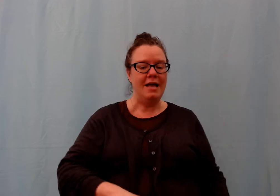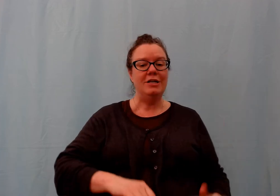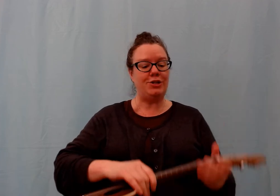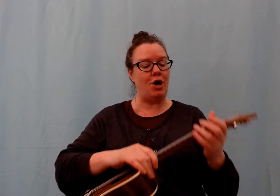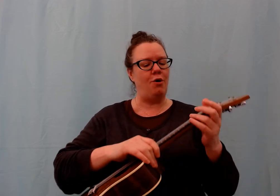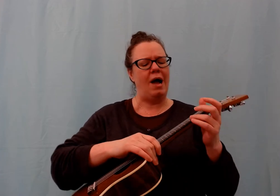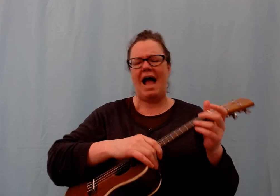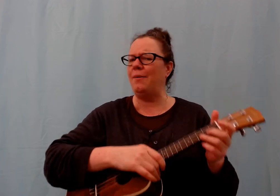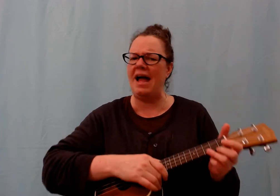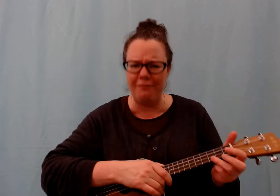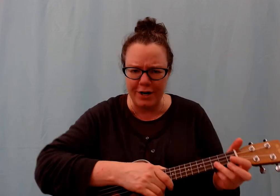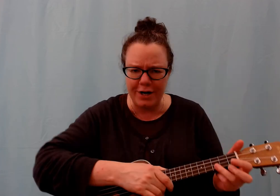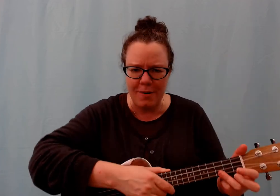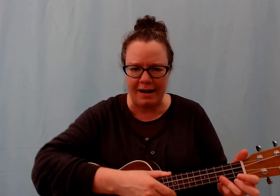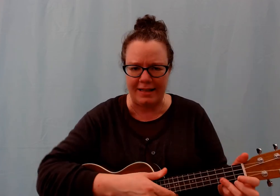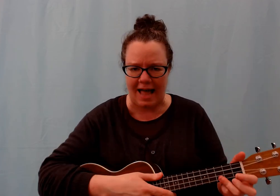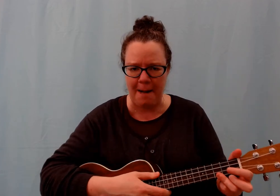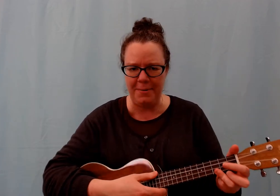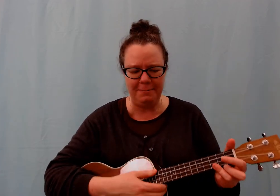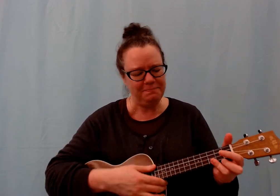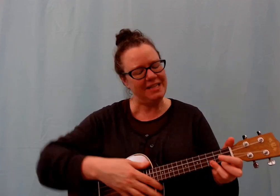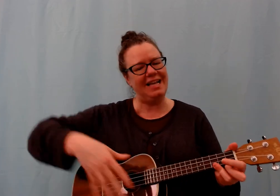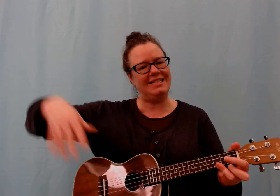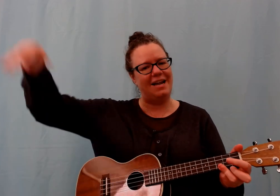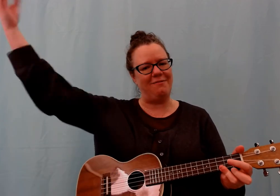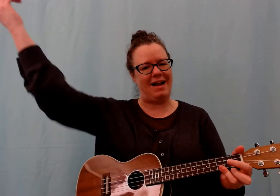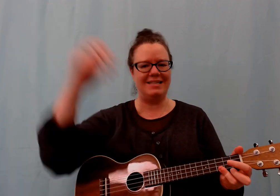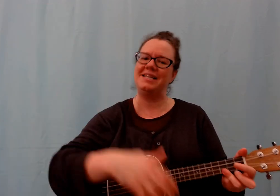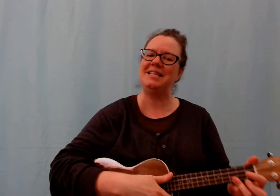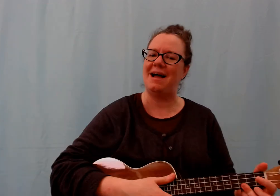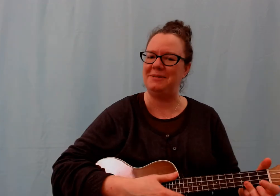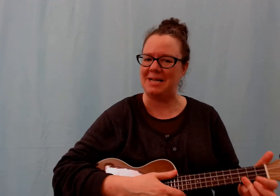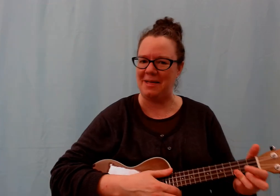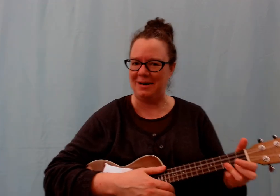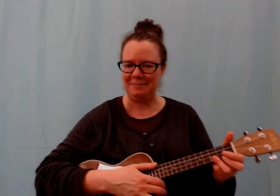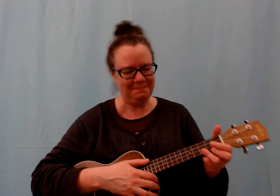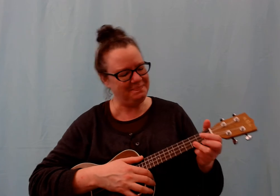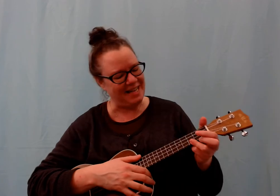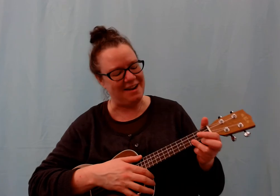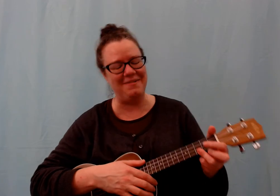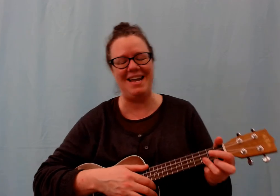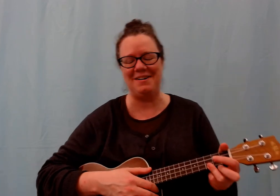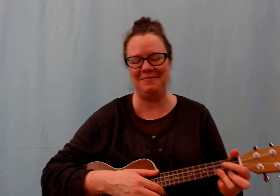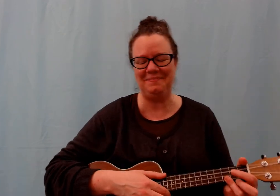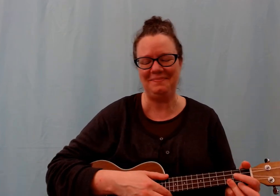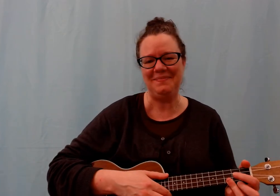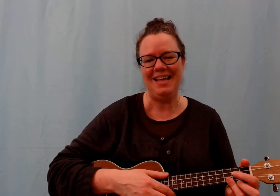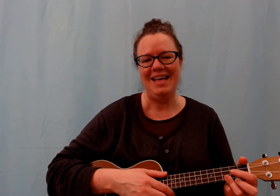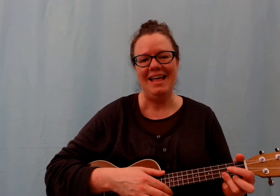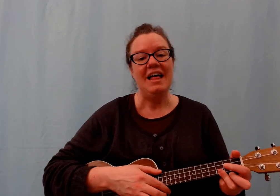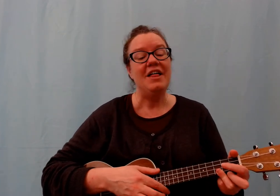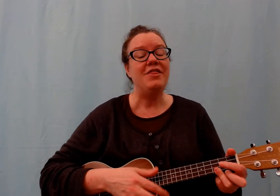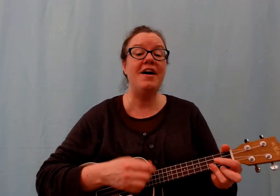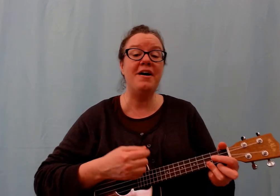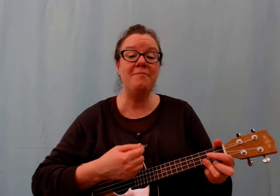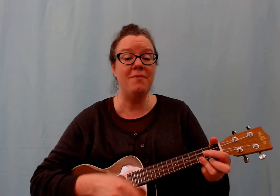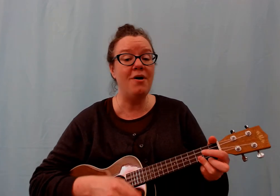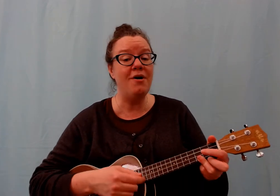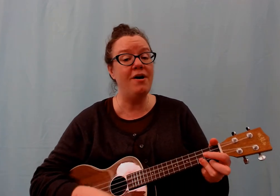So, however you want to clap, let's get ready to clap together. Here we go. The more